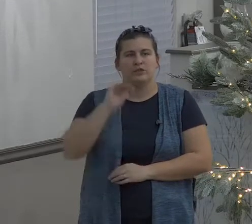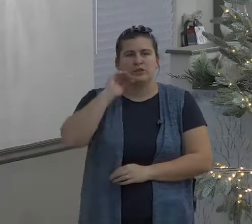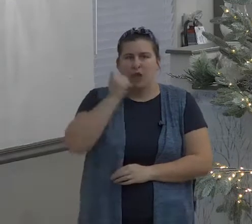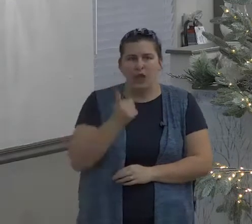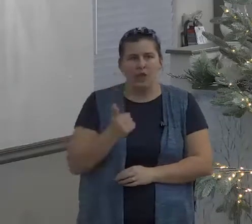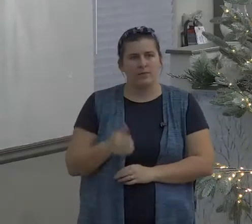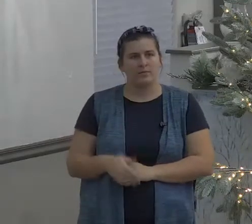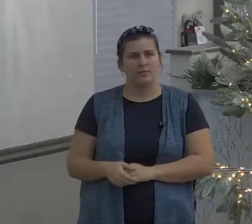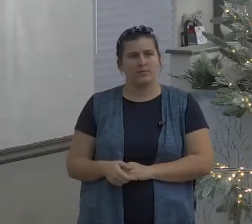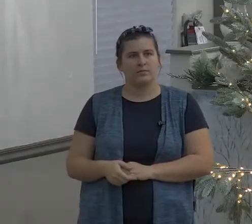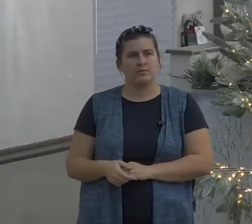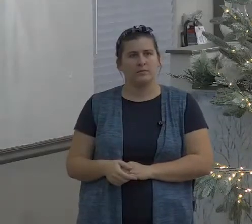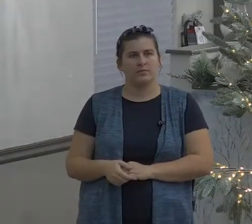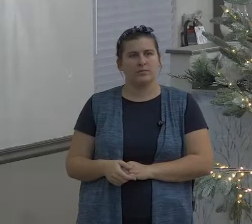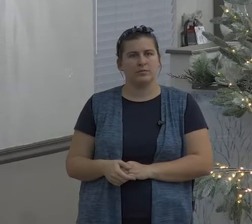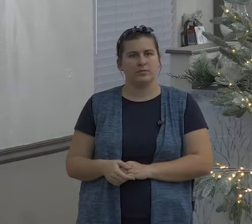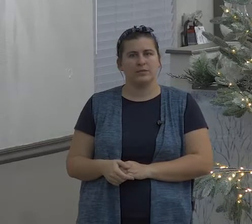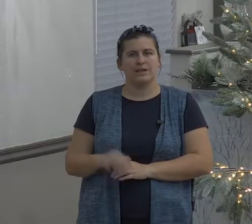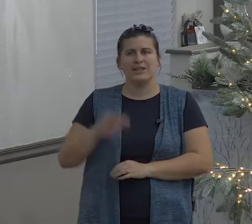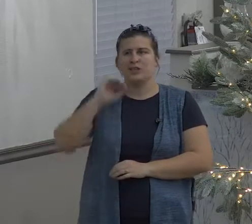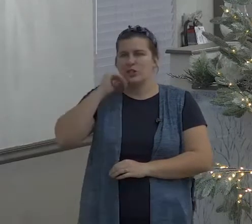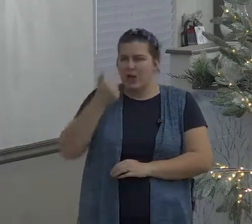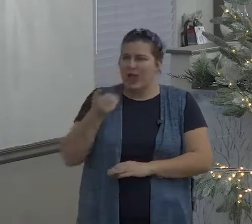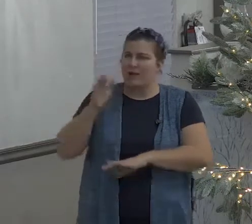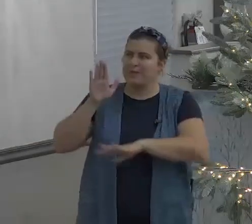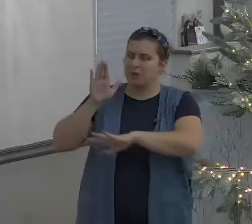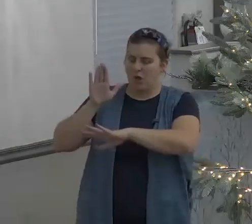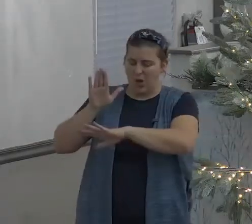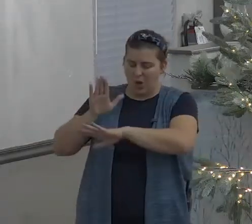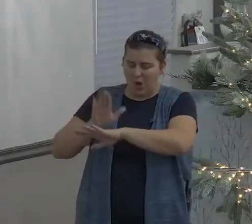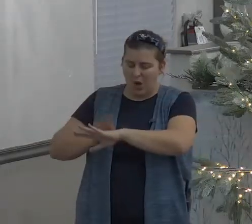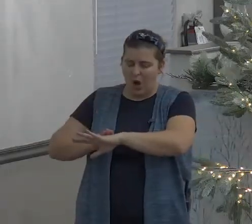when our testimony stinks